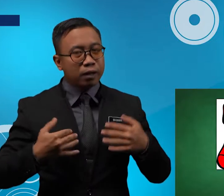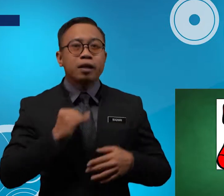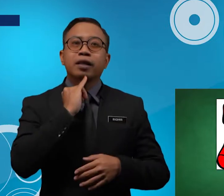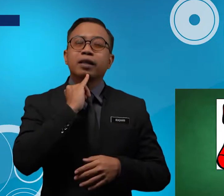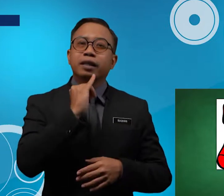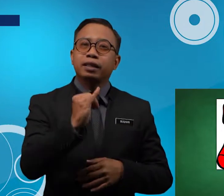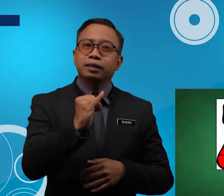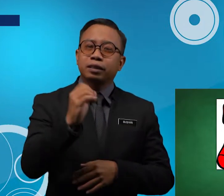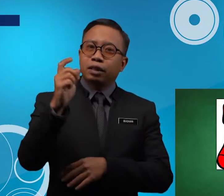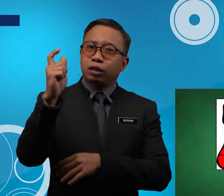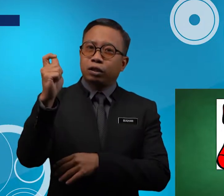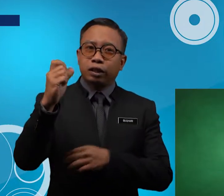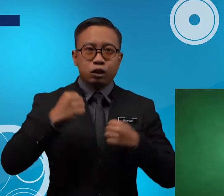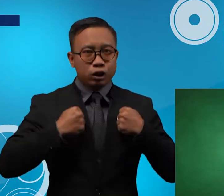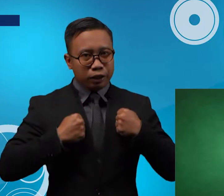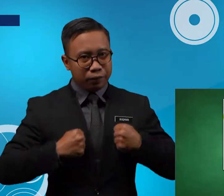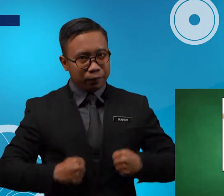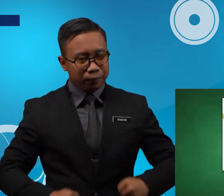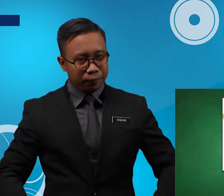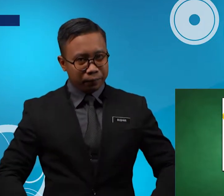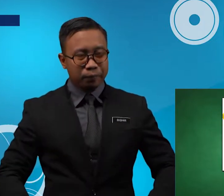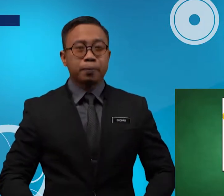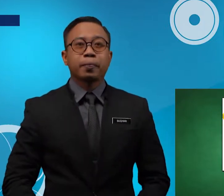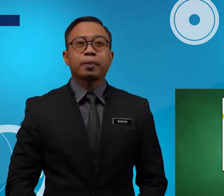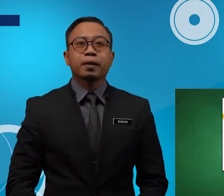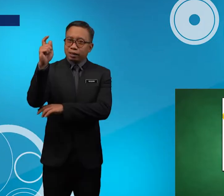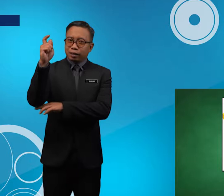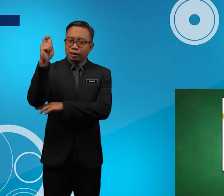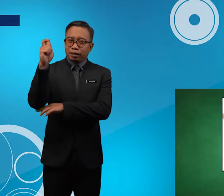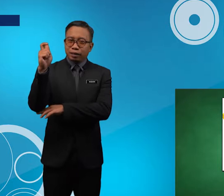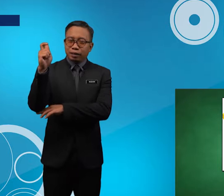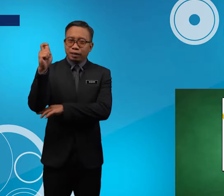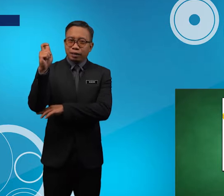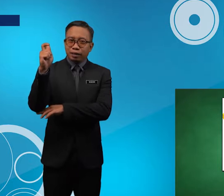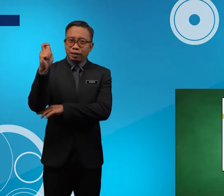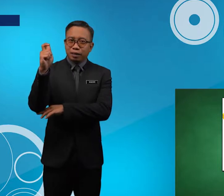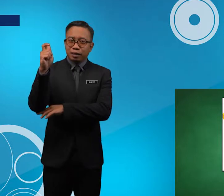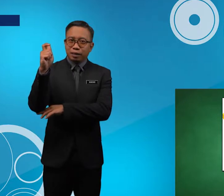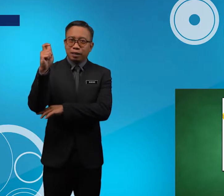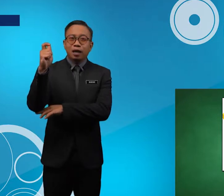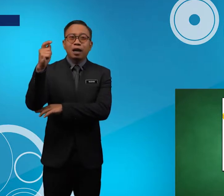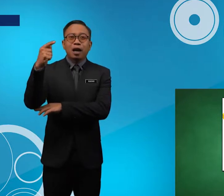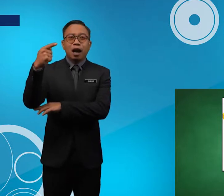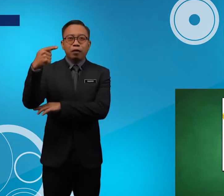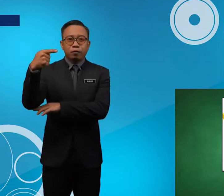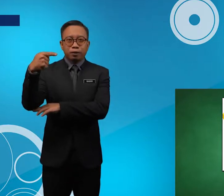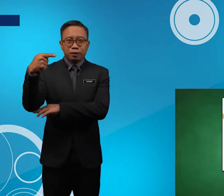Is T-Shirt T T Hyphen